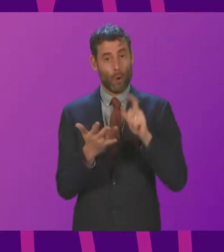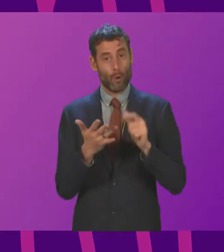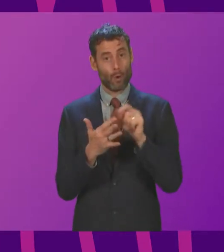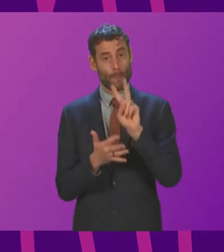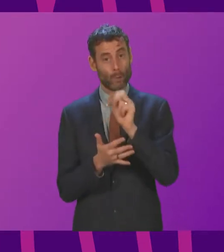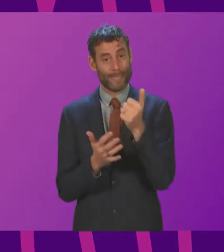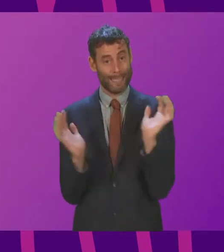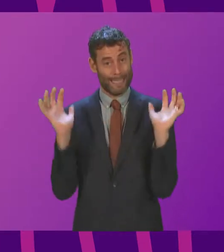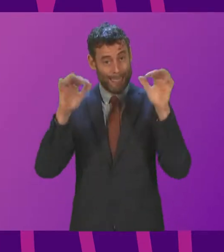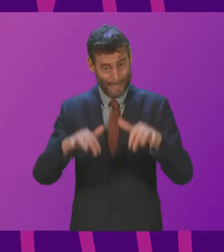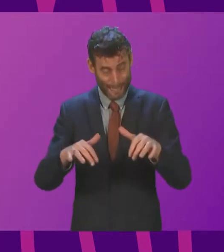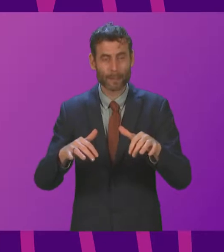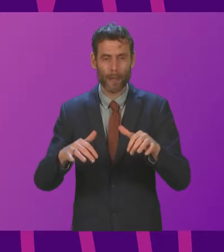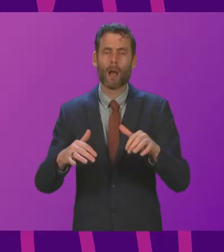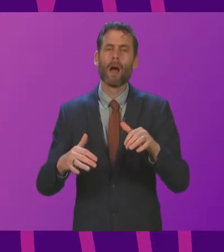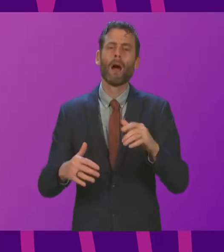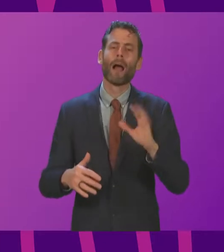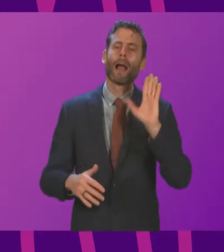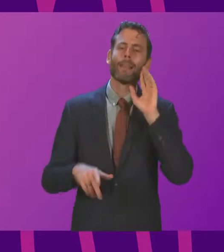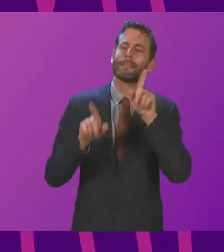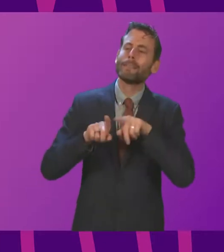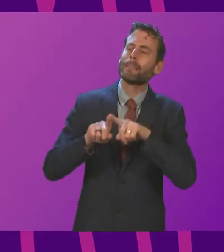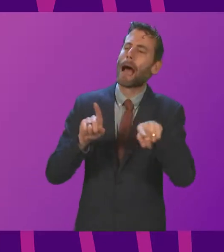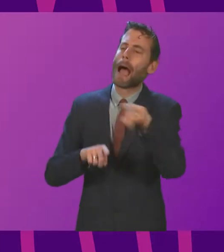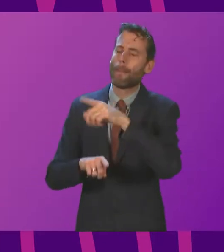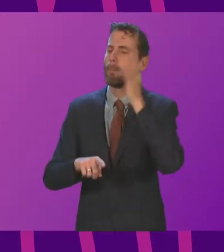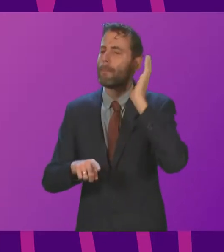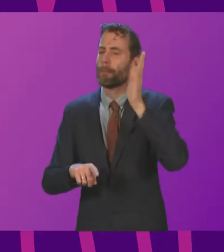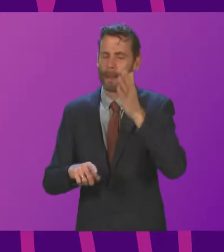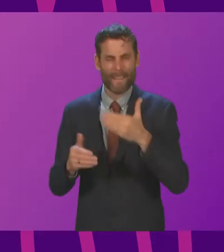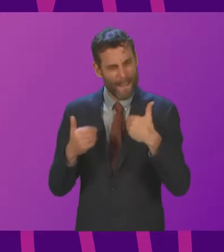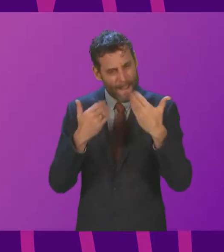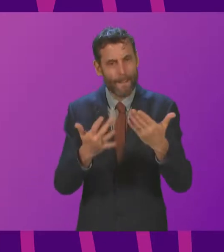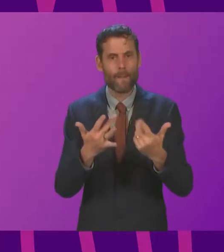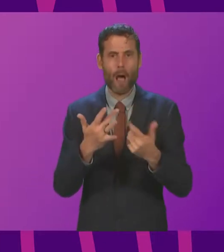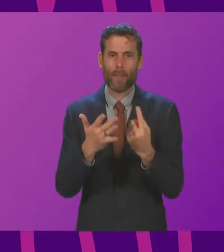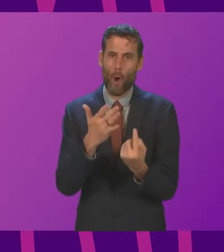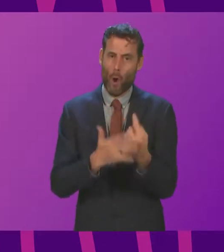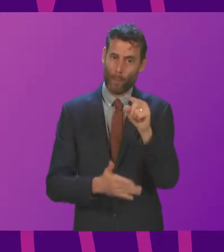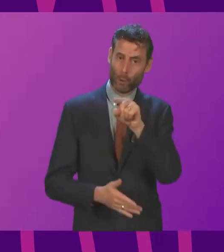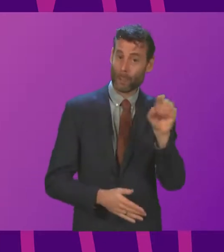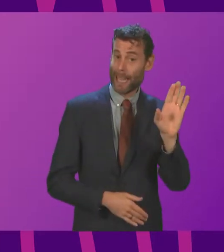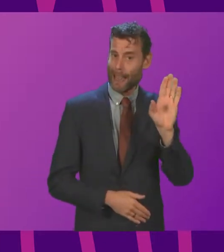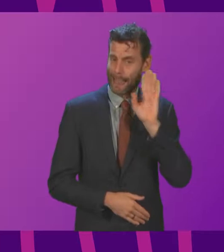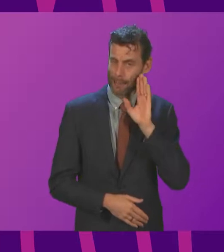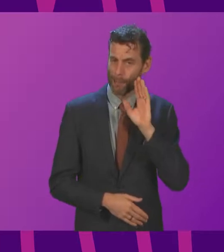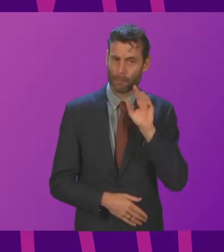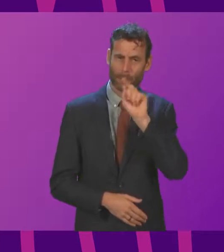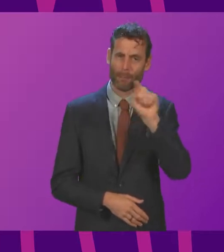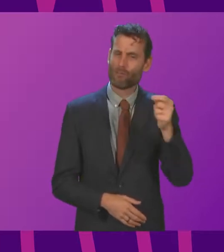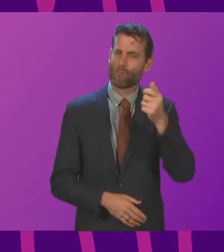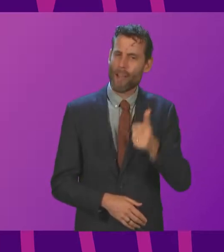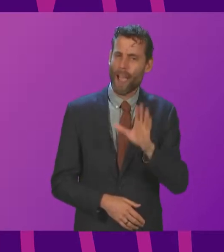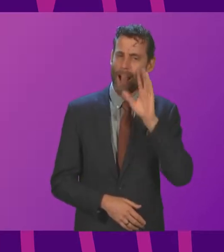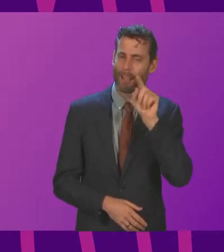amplify the voices of those who too often are not heard, including through the Glasgow Climate Dialogues, to learn, listen and engage on the key issues for